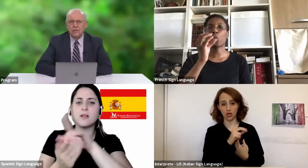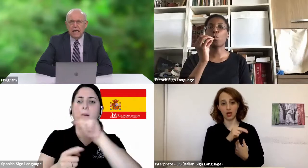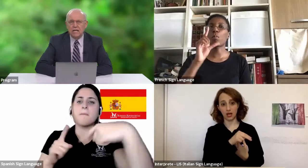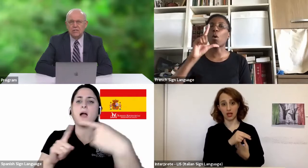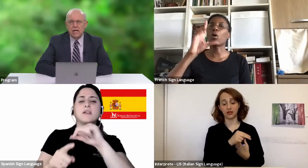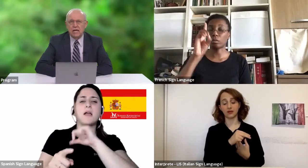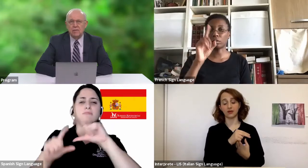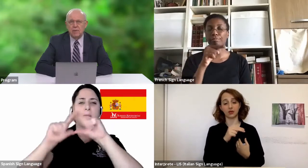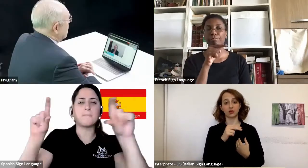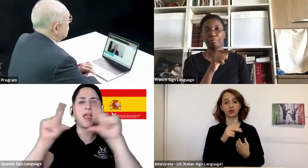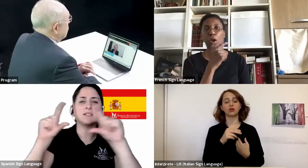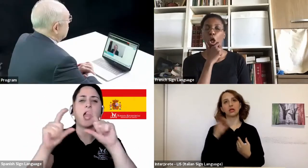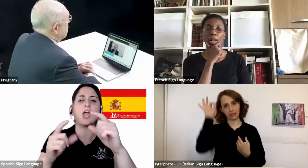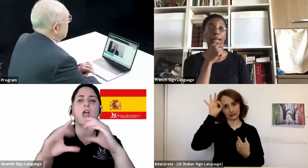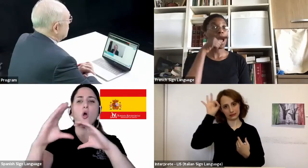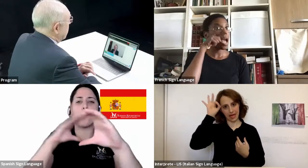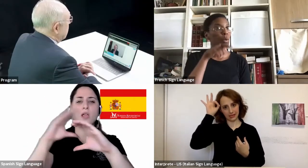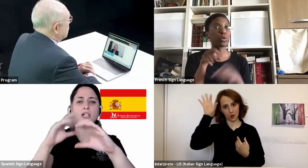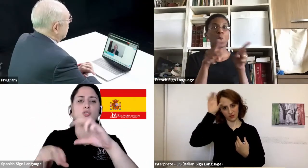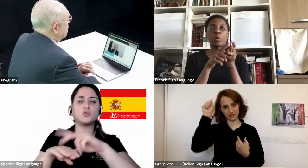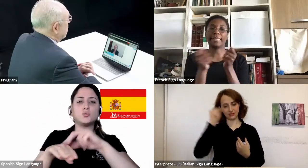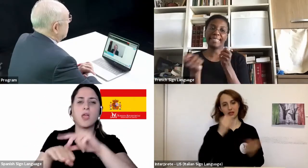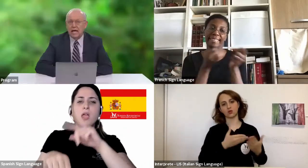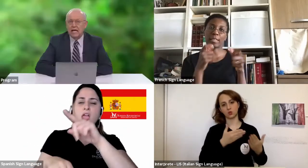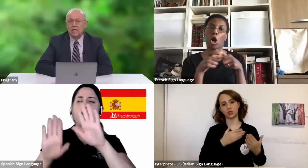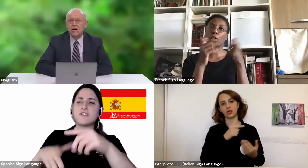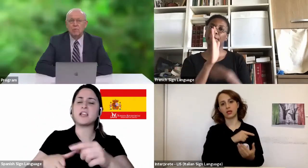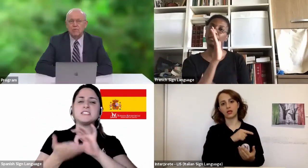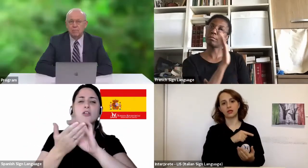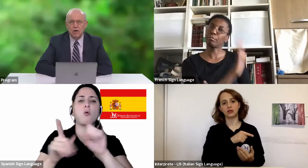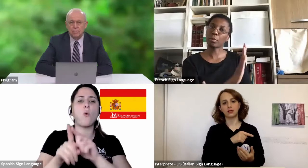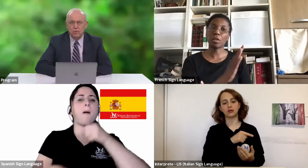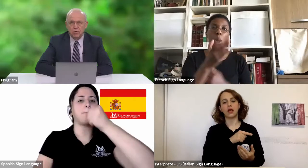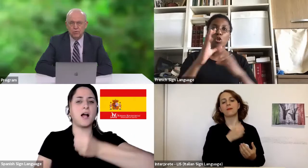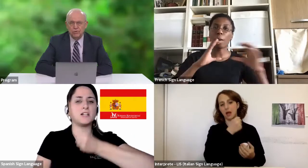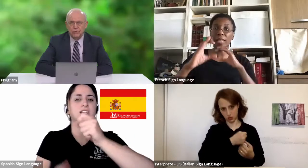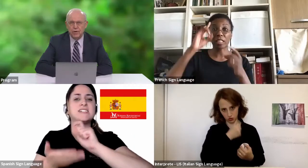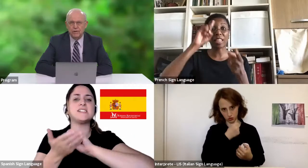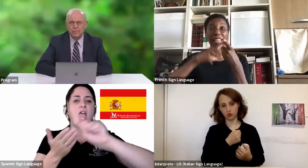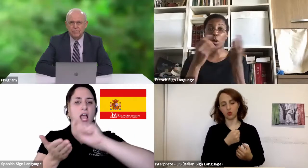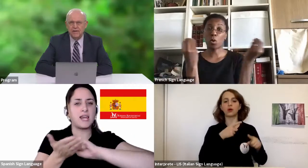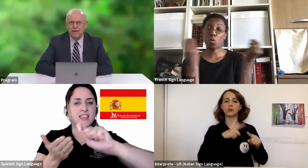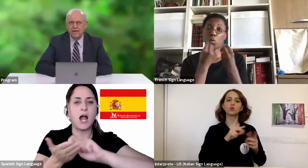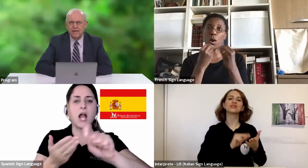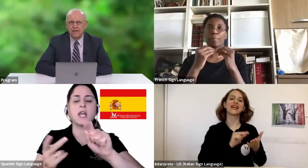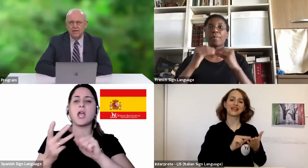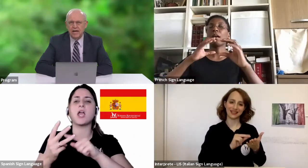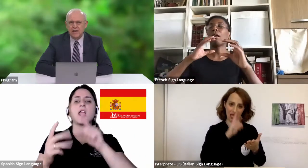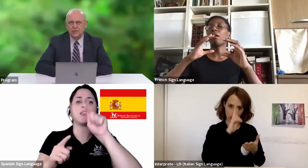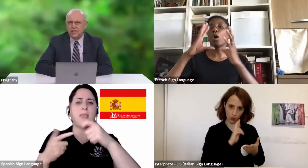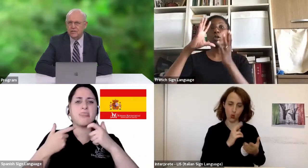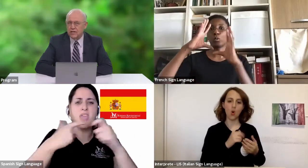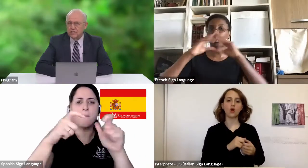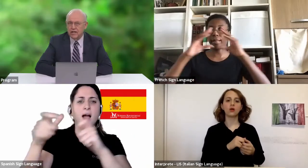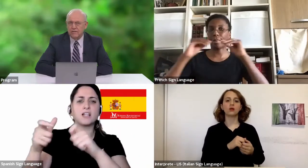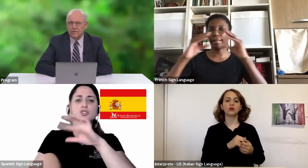served as a pastor, executive secretary, and a number of departmental roles in Sweden. Today,